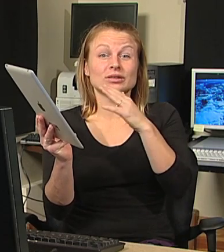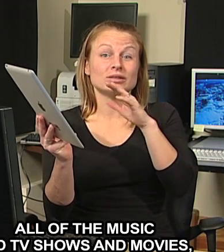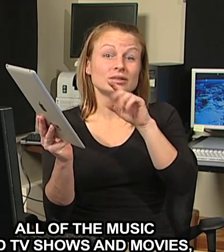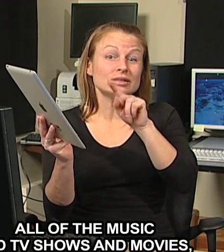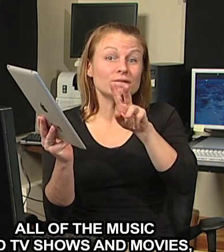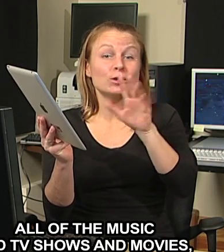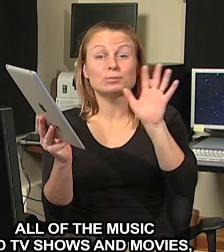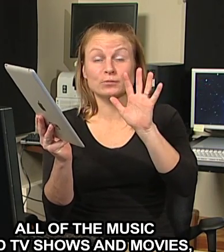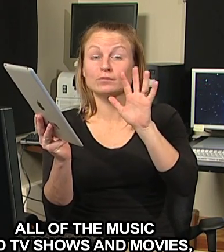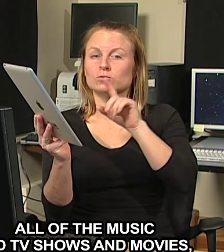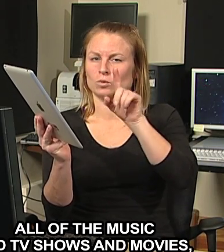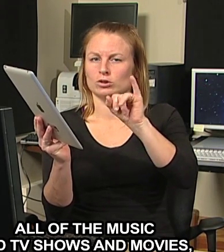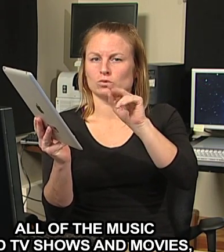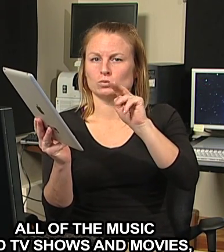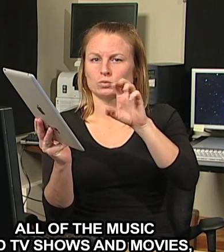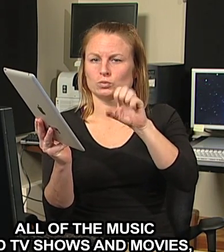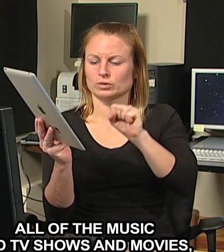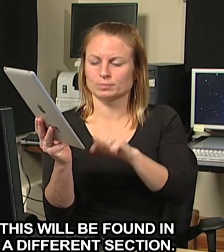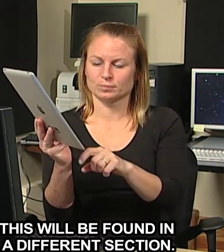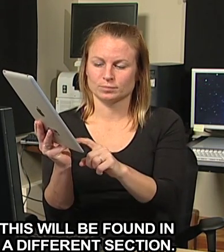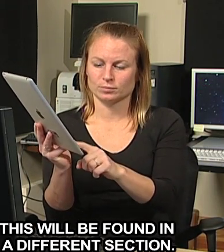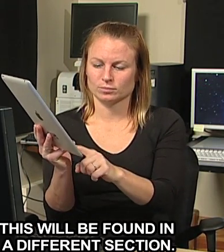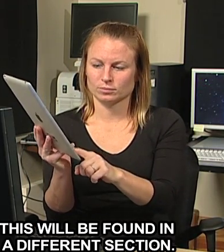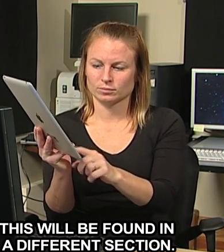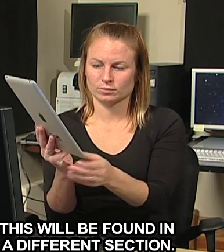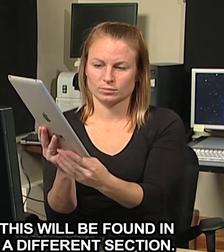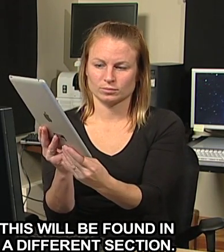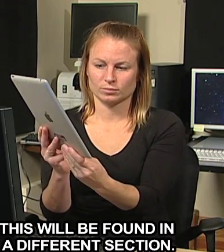All of the music and TV shows and movies this will be found in a different section.